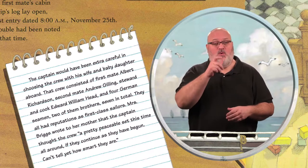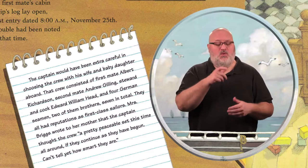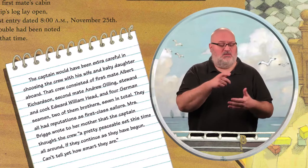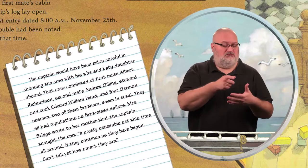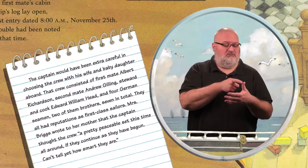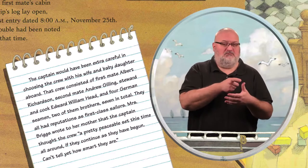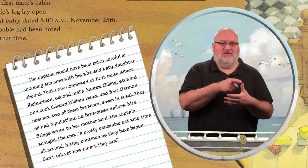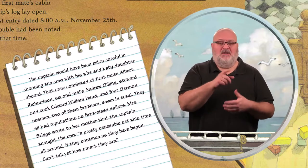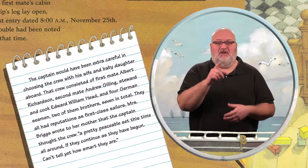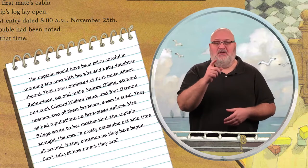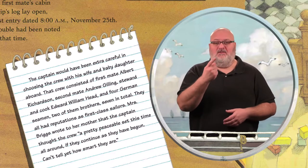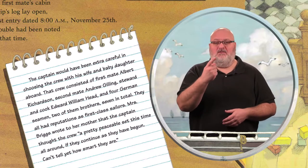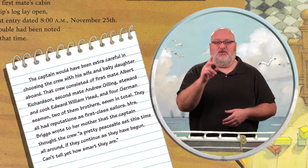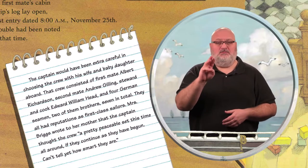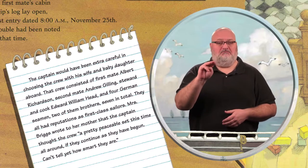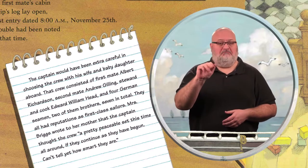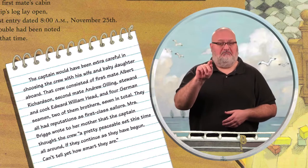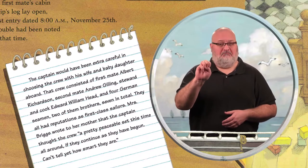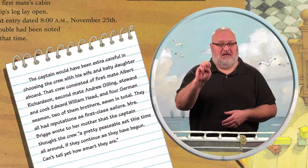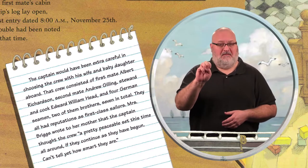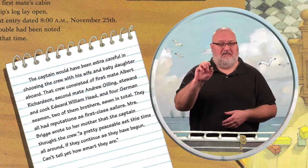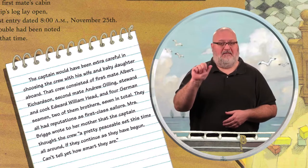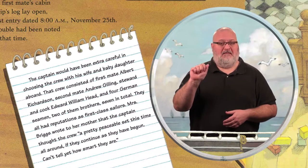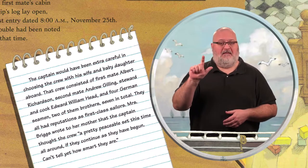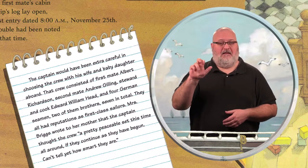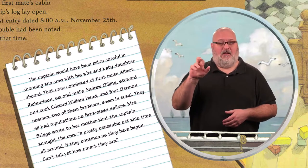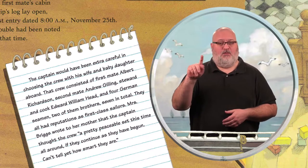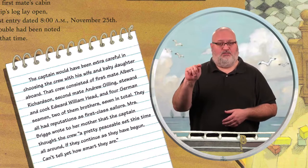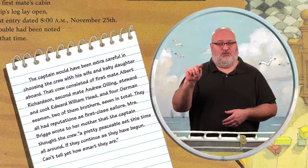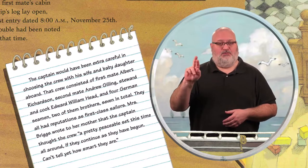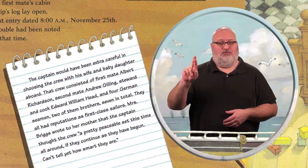That crew consisted of first mate, Albo Richardson,